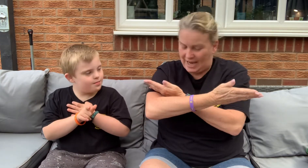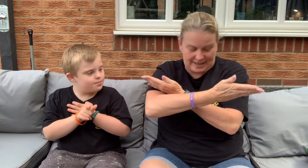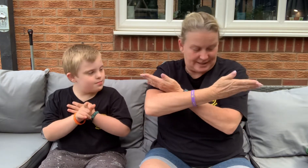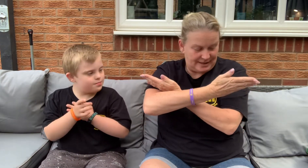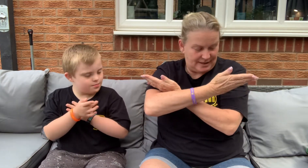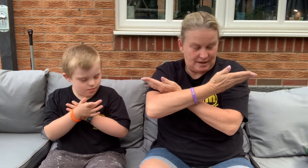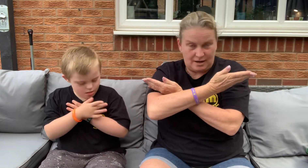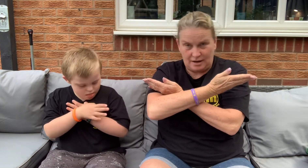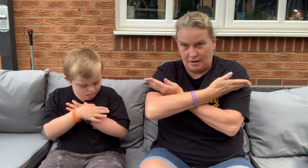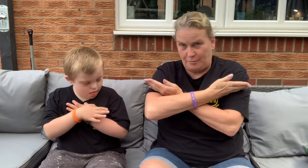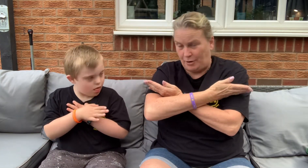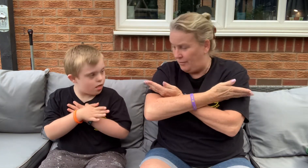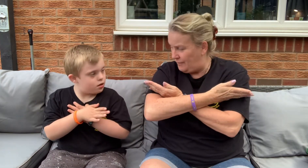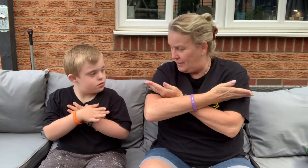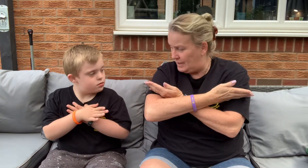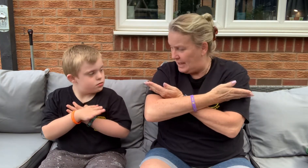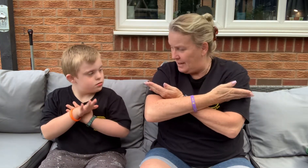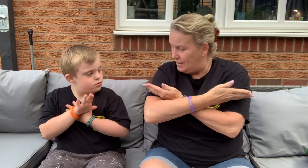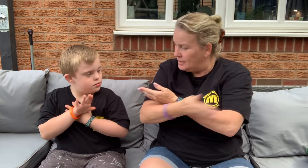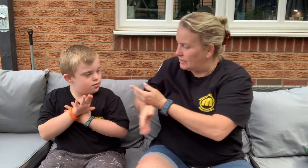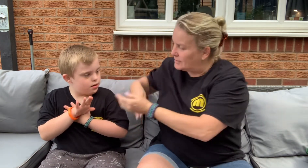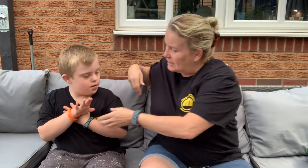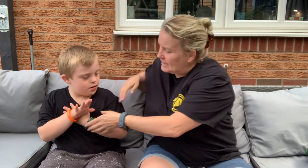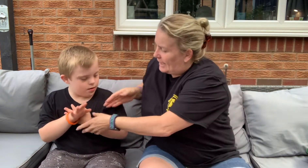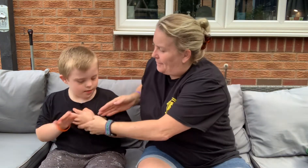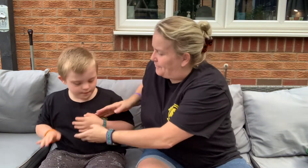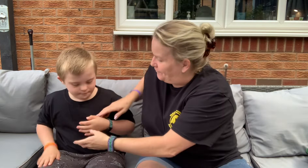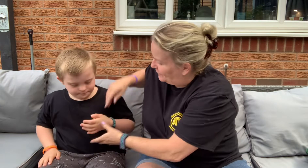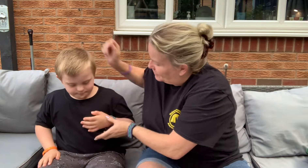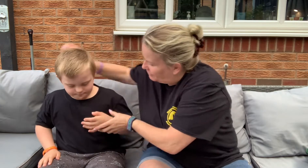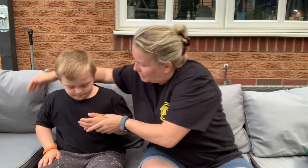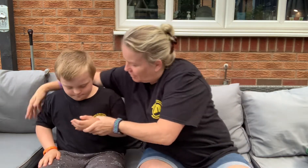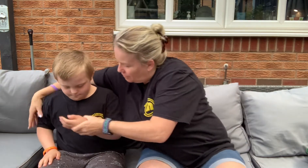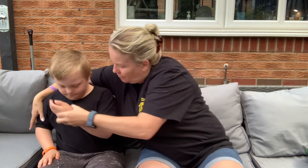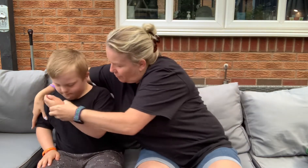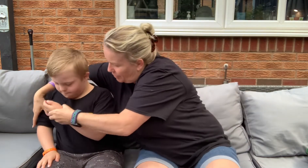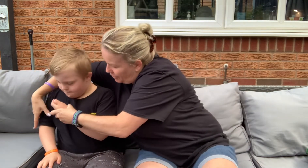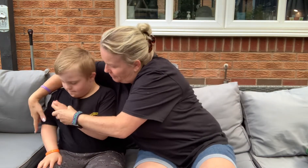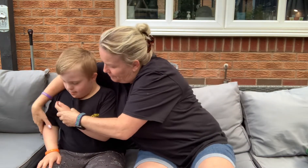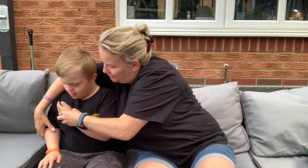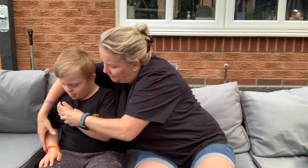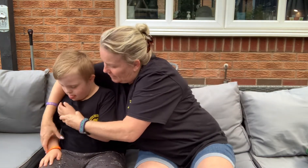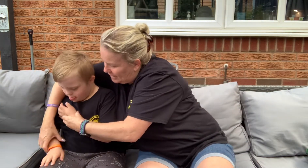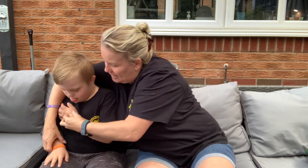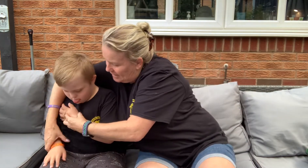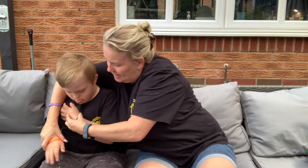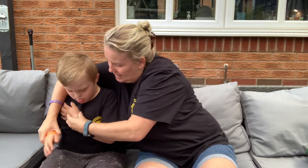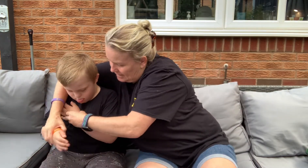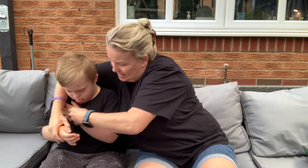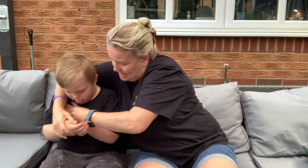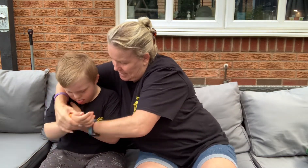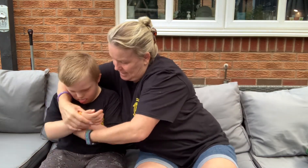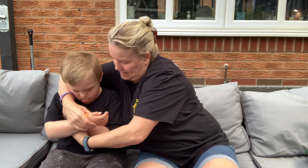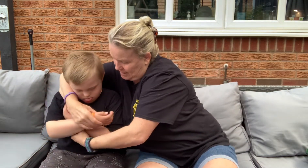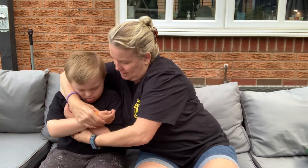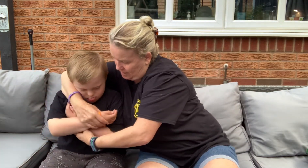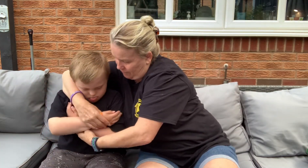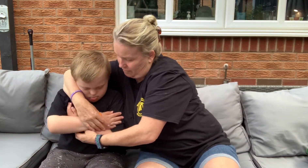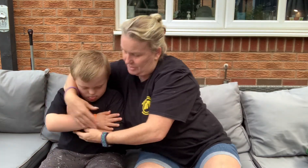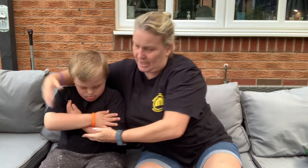above, yeah? So, it's like that. So, we go one arm and then two arms, yeah?